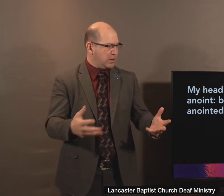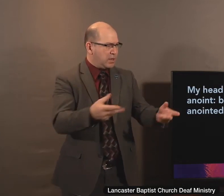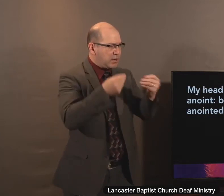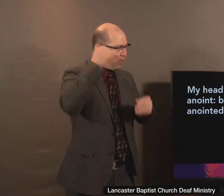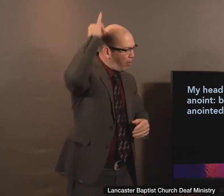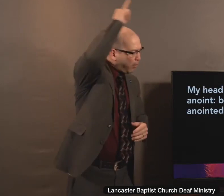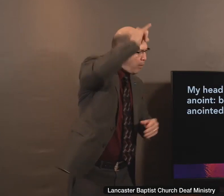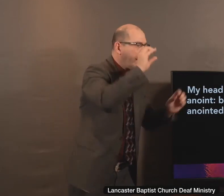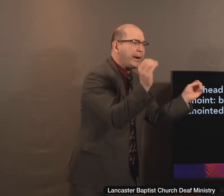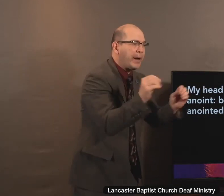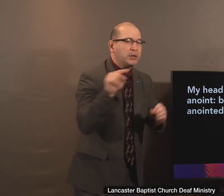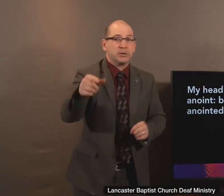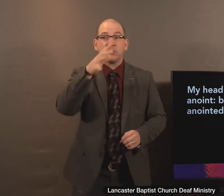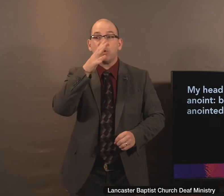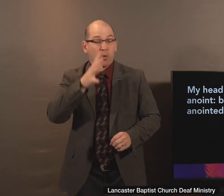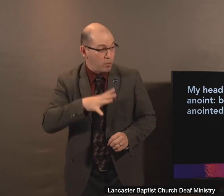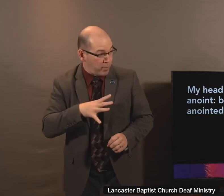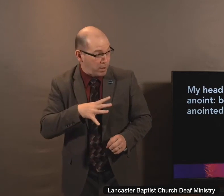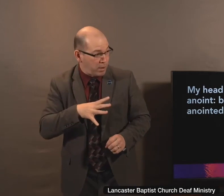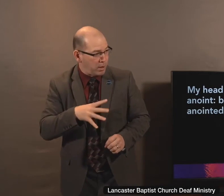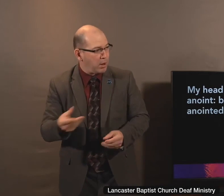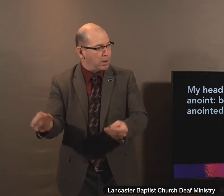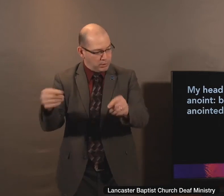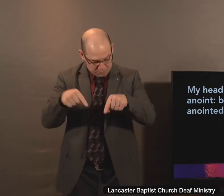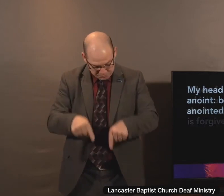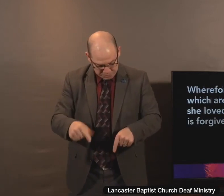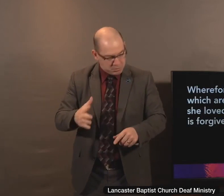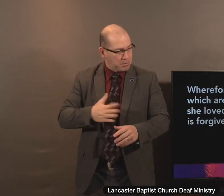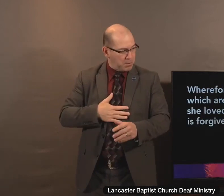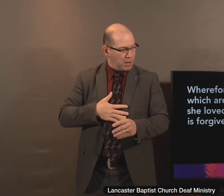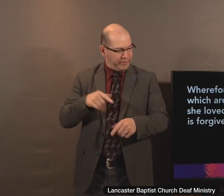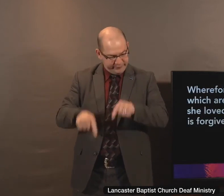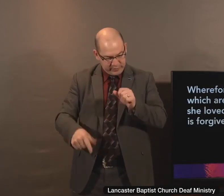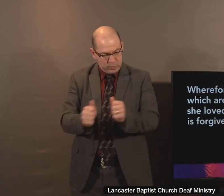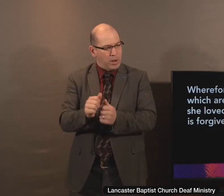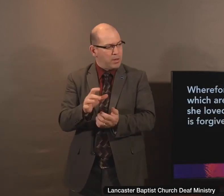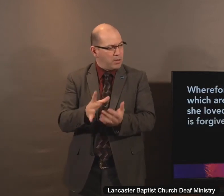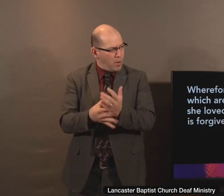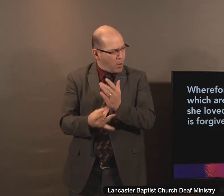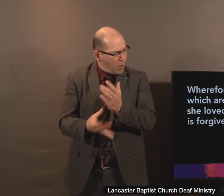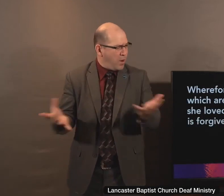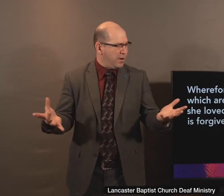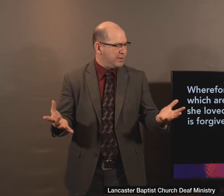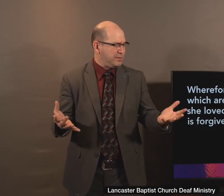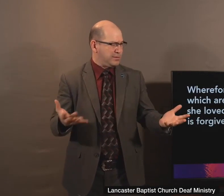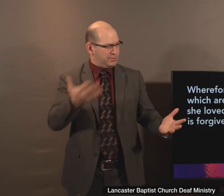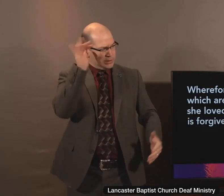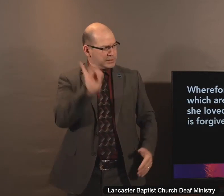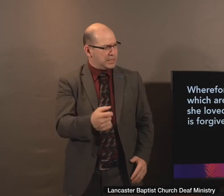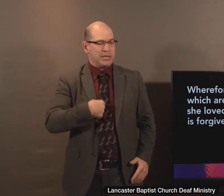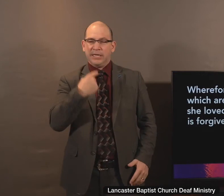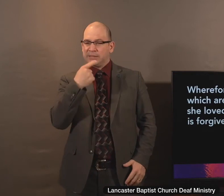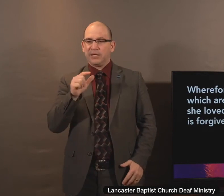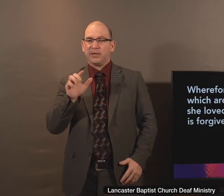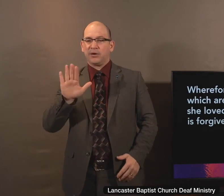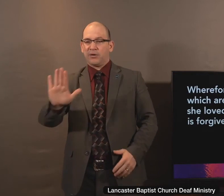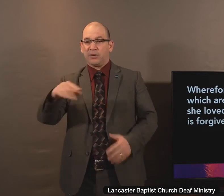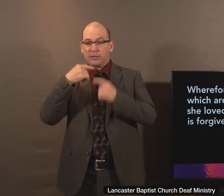not anoint, but this woman hath anointed my feet with oil. Wherefore, I say unto her, her sins, which are many,